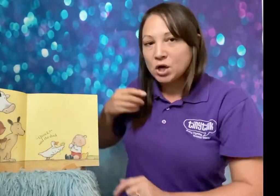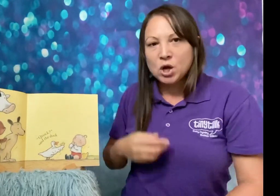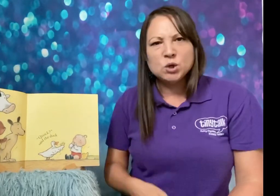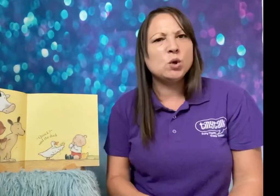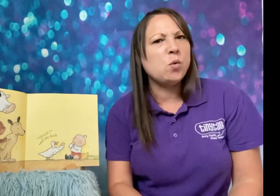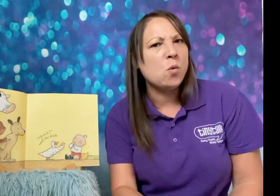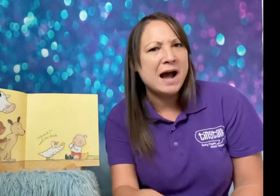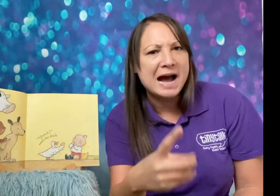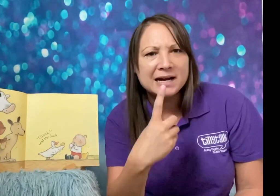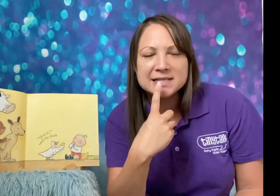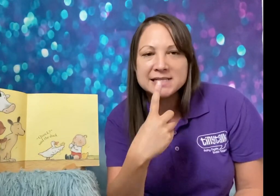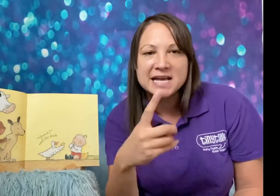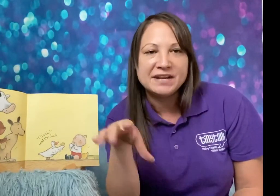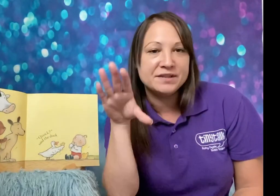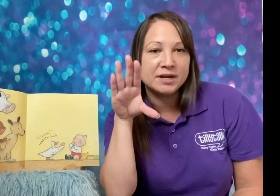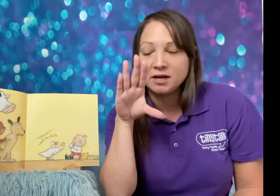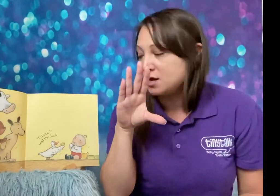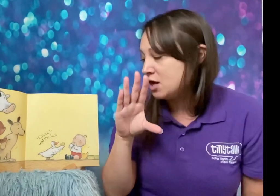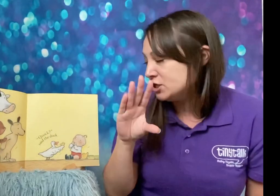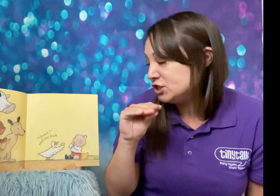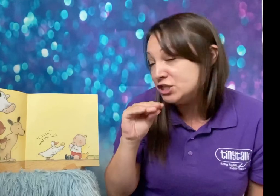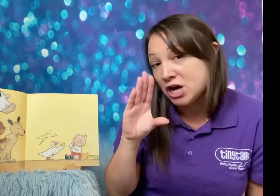Quack, said the duck.